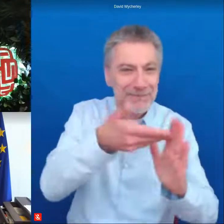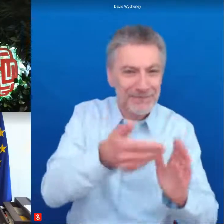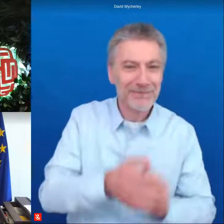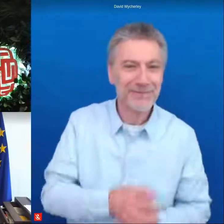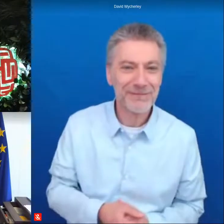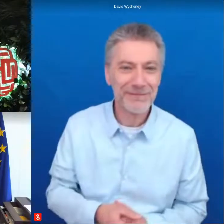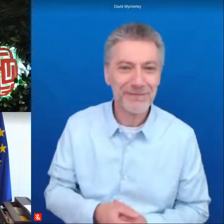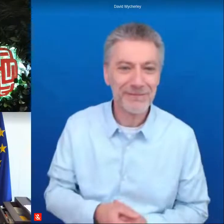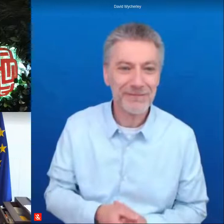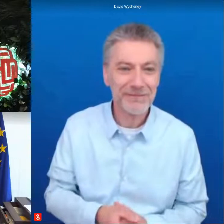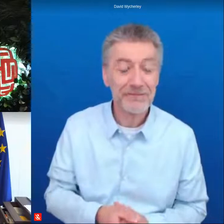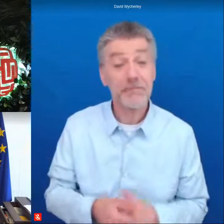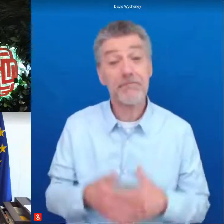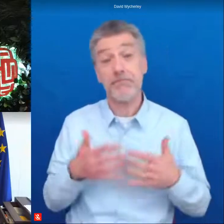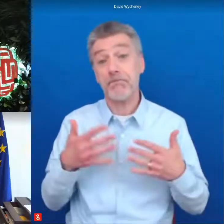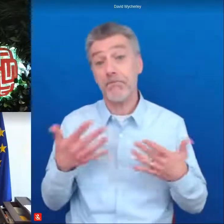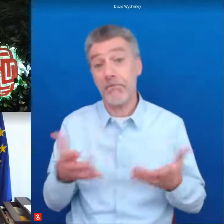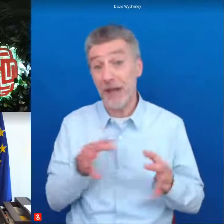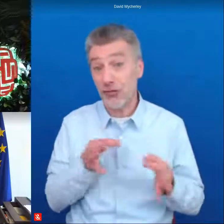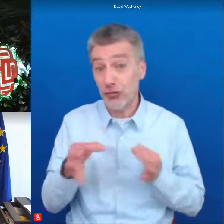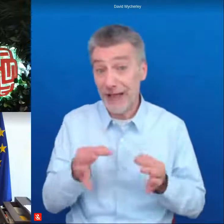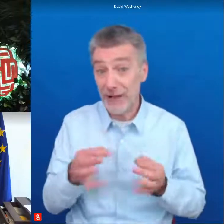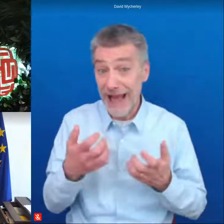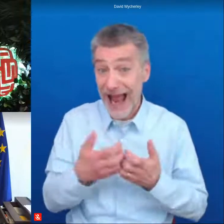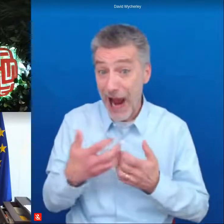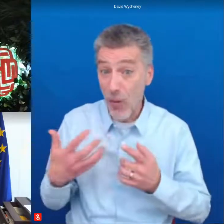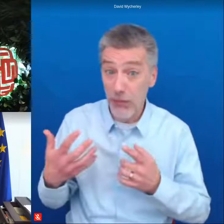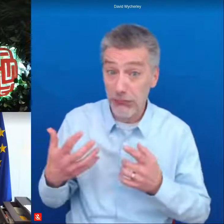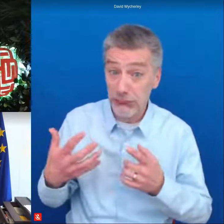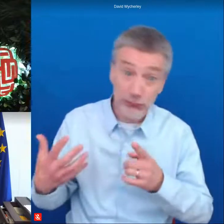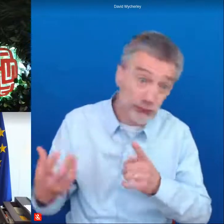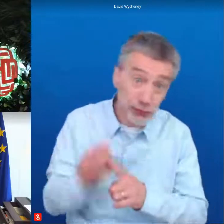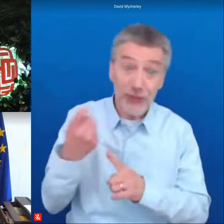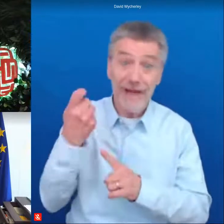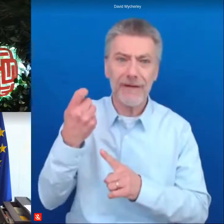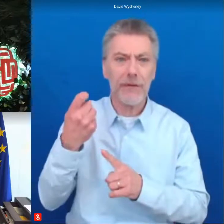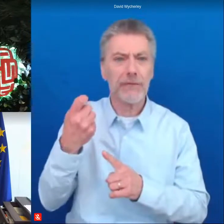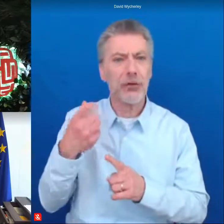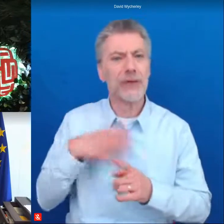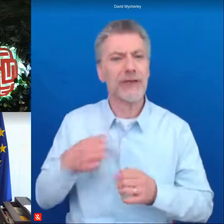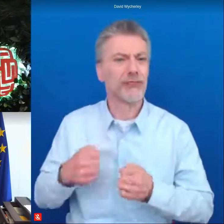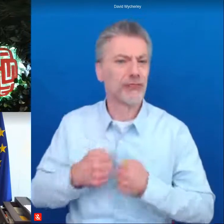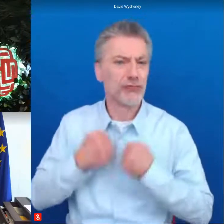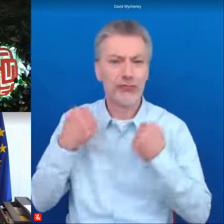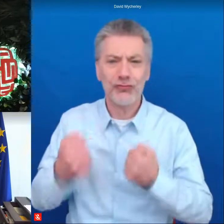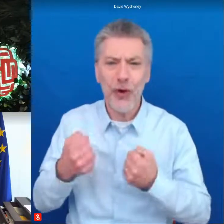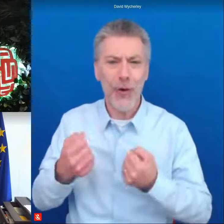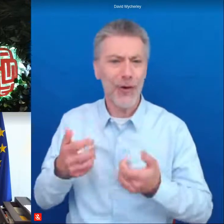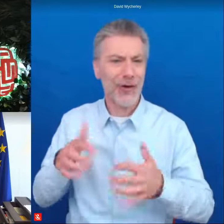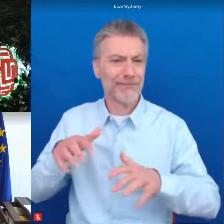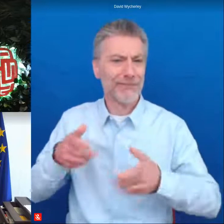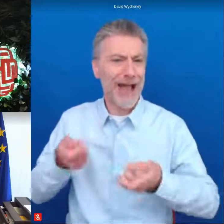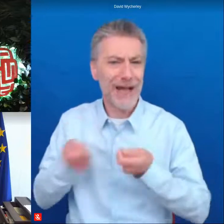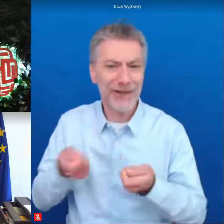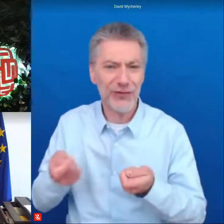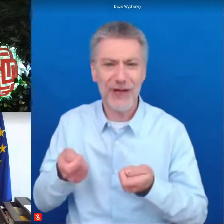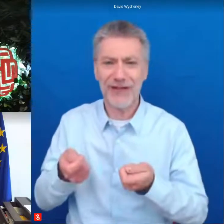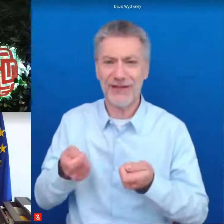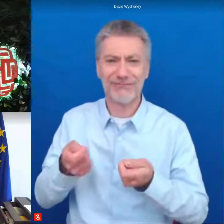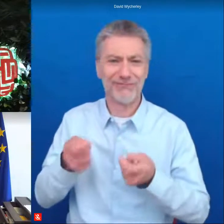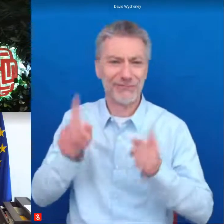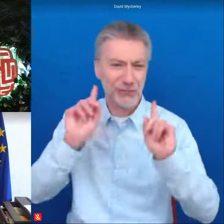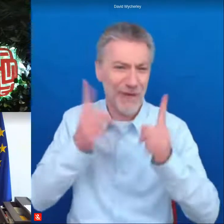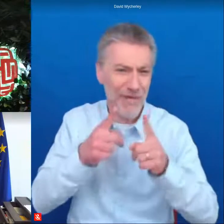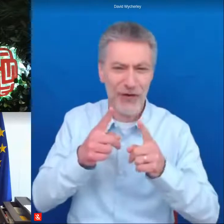of these strategies required strong and efficient public institutions administration universities civil society